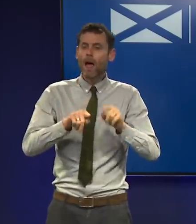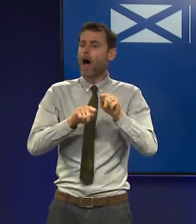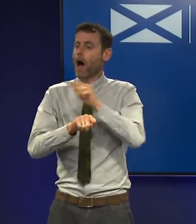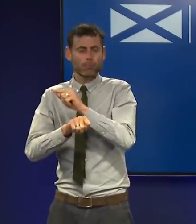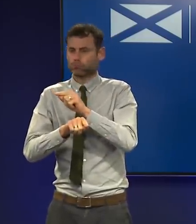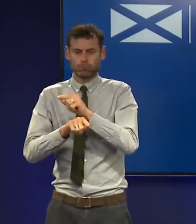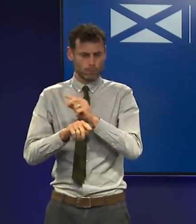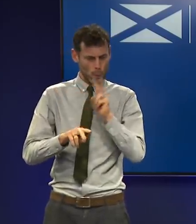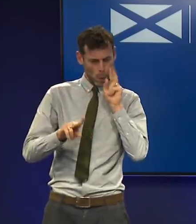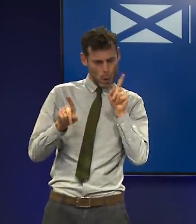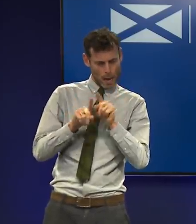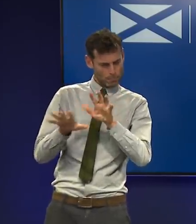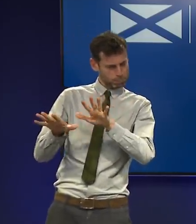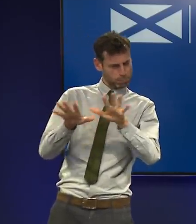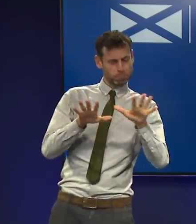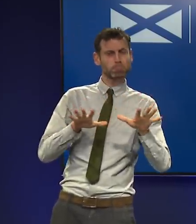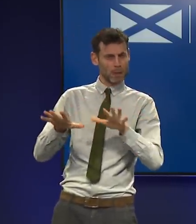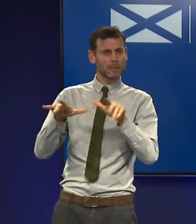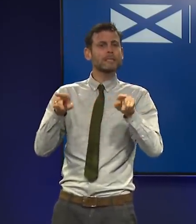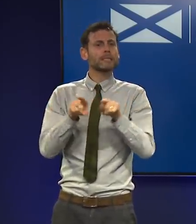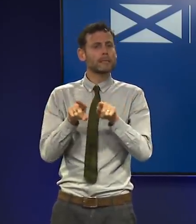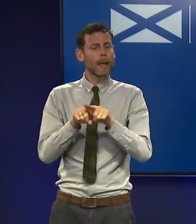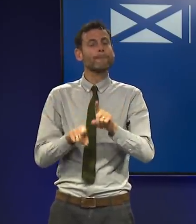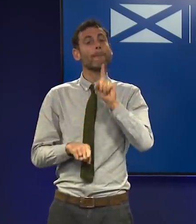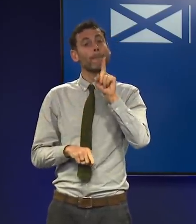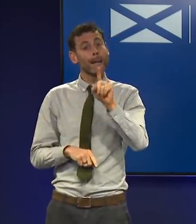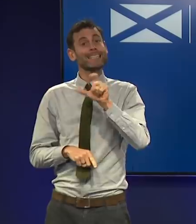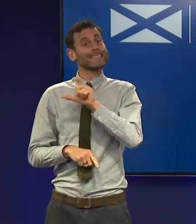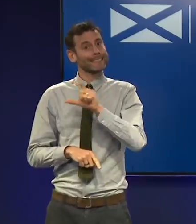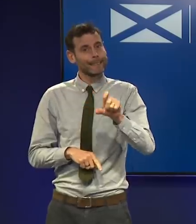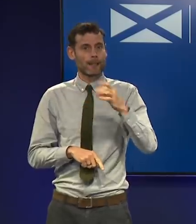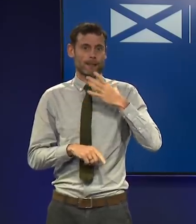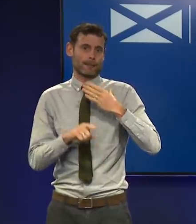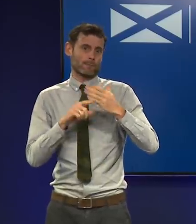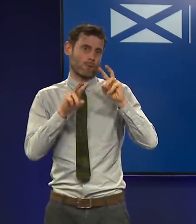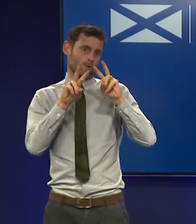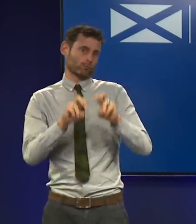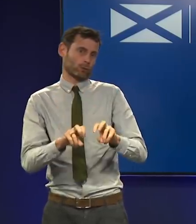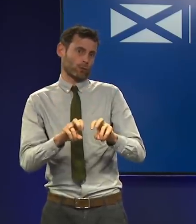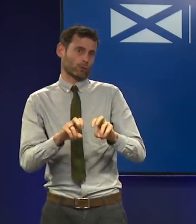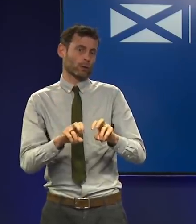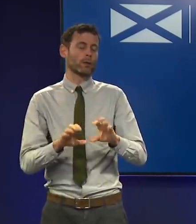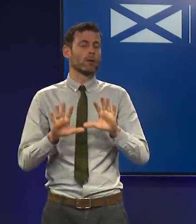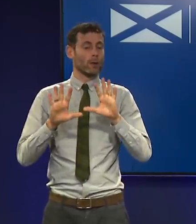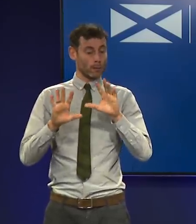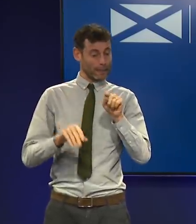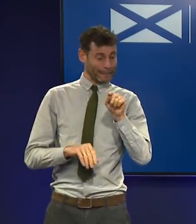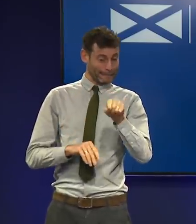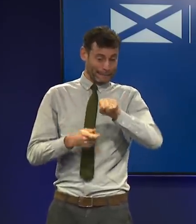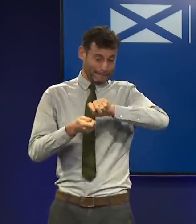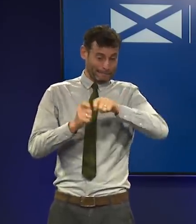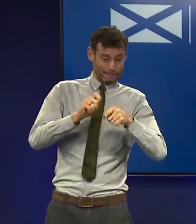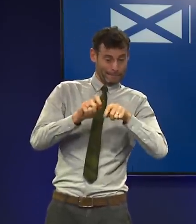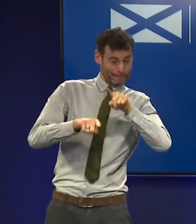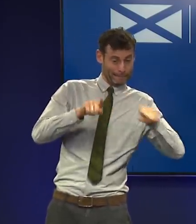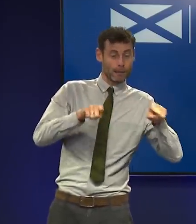variants. In other words, although again more data is still required, there is no evidence at this stage to suggest that the disease caused by